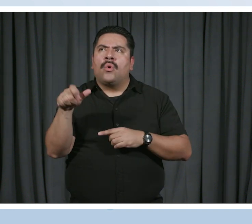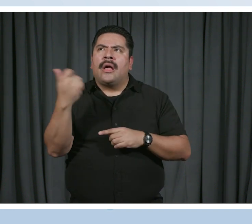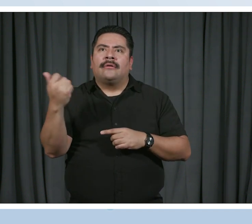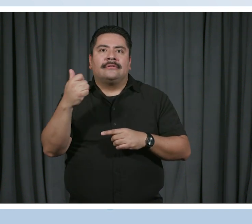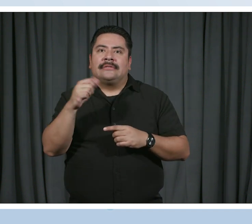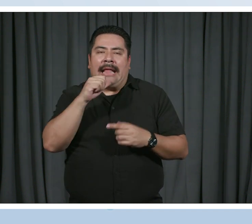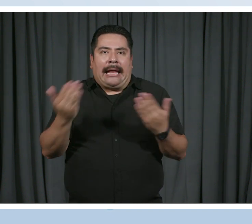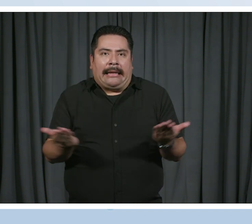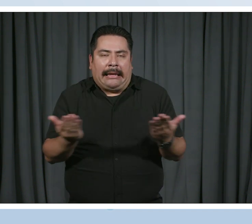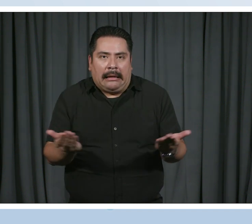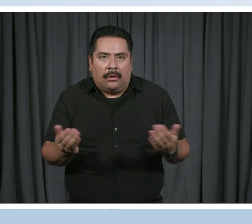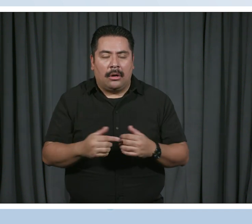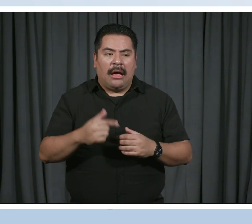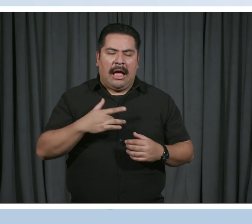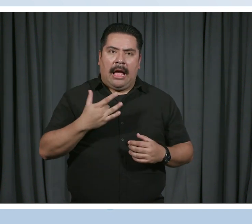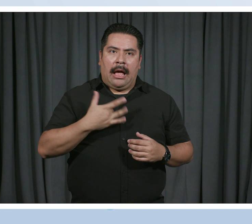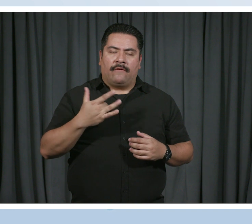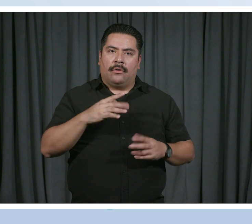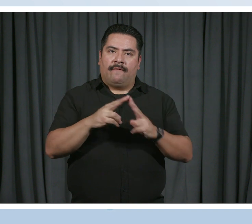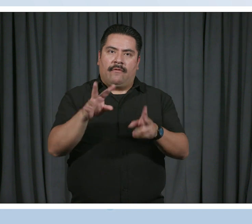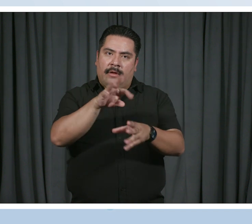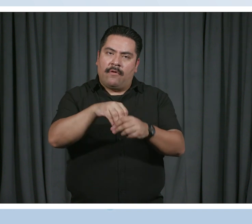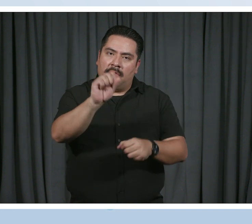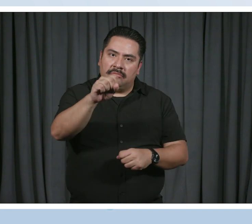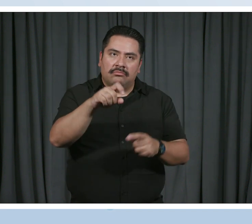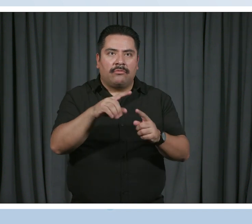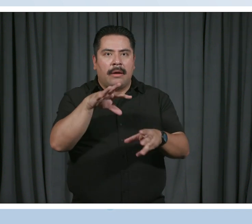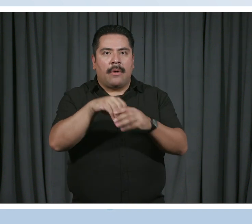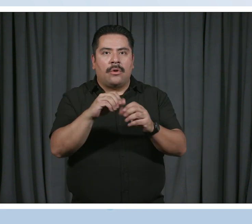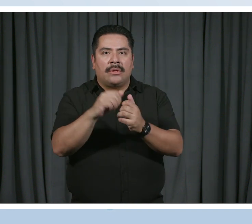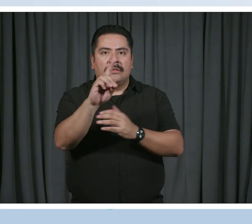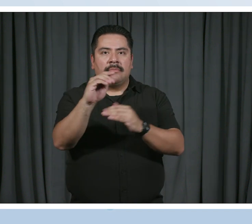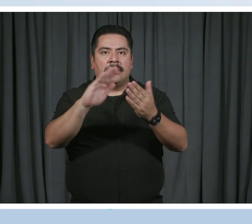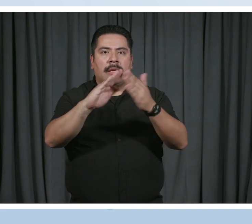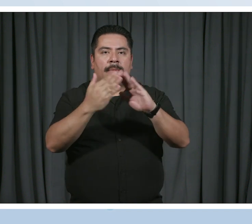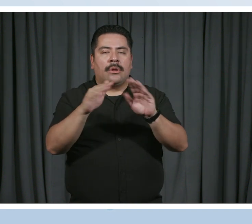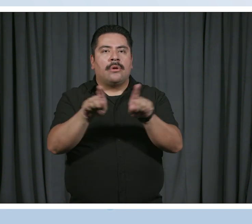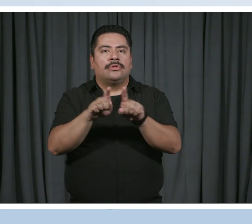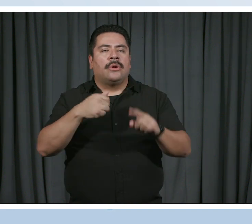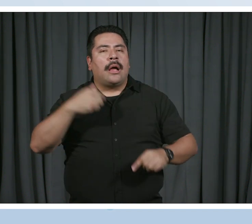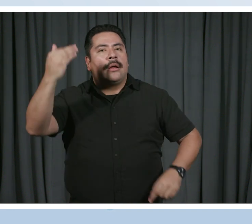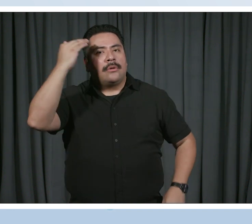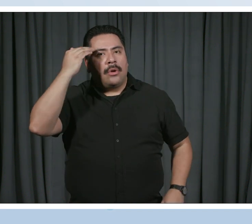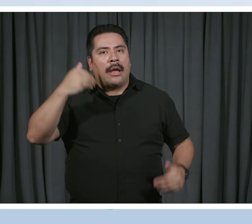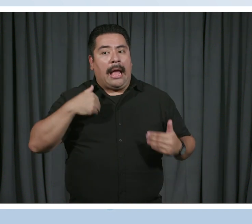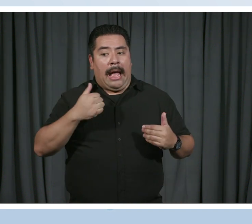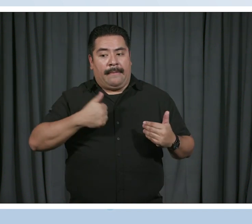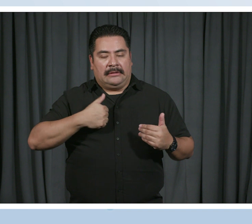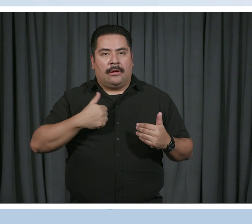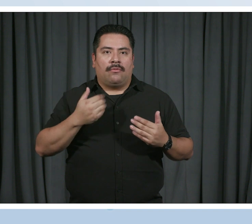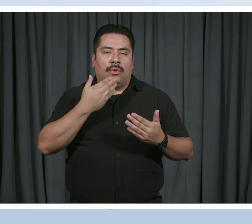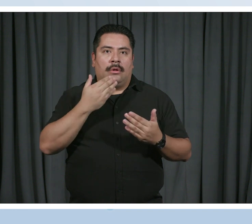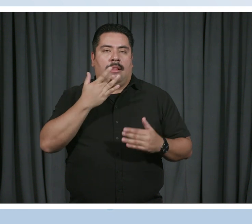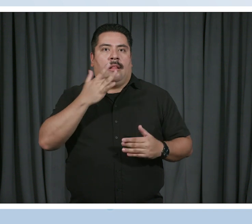here. And while I do feel very involved and very much a part of it, I also know that like, because I have higher education,